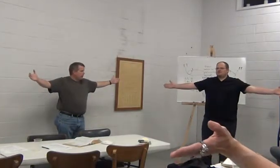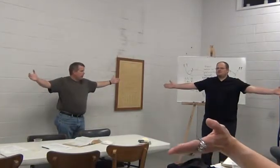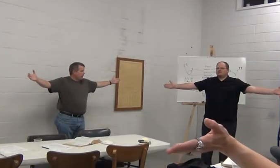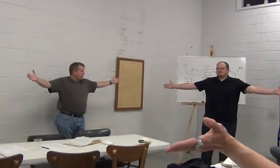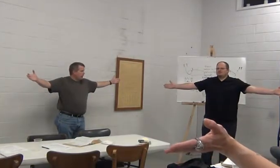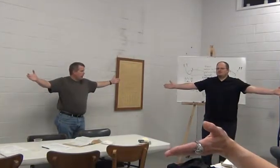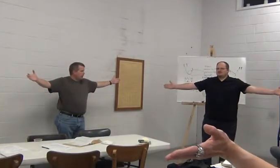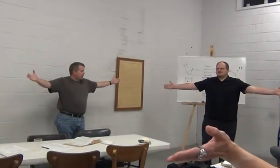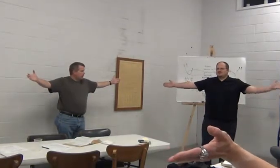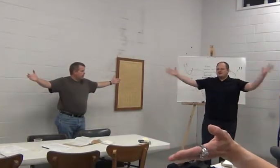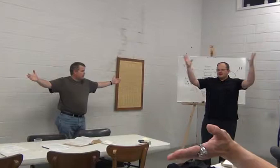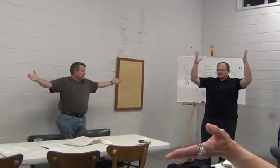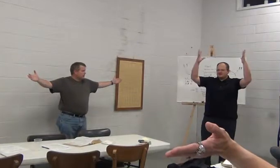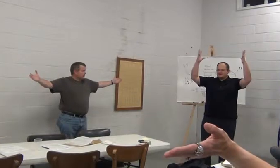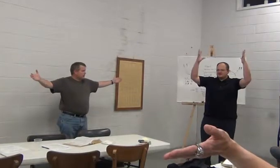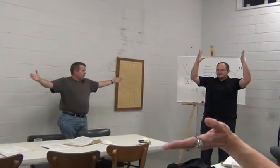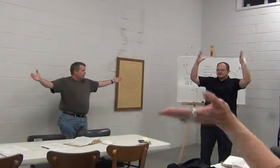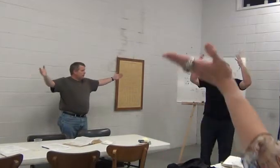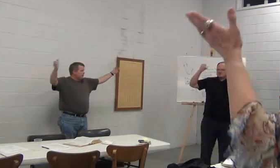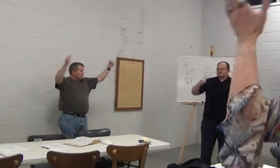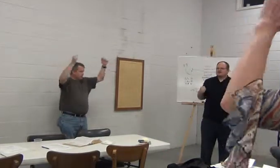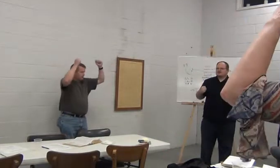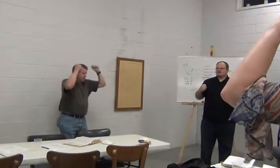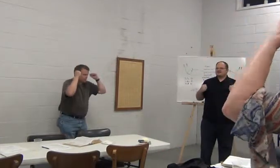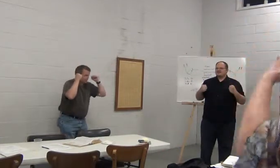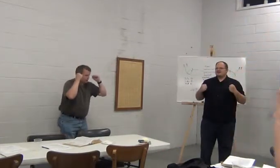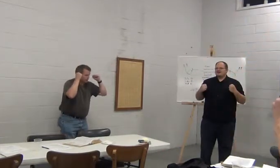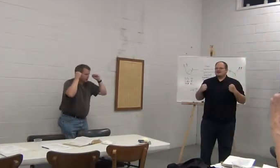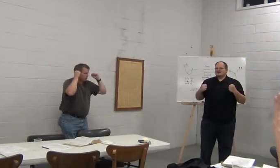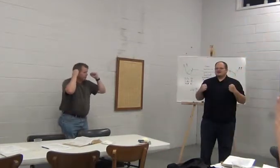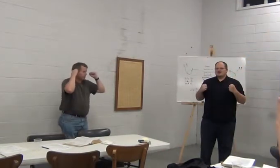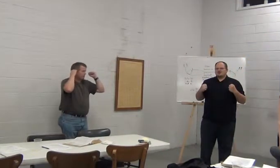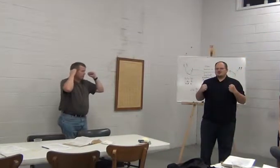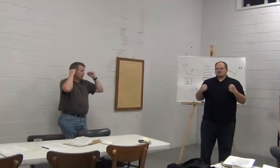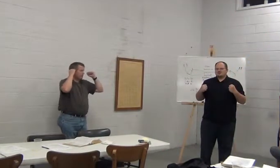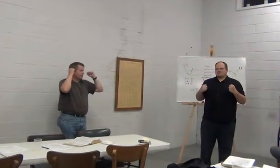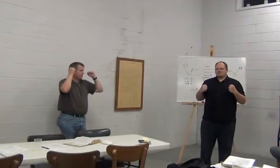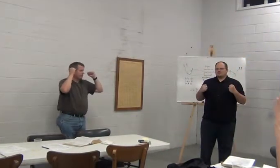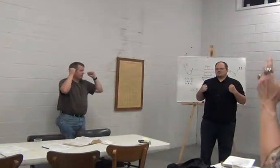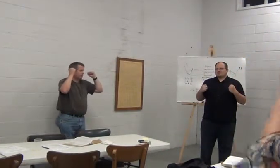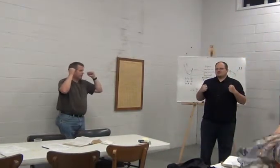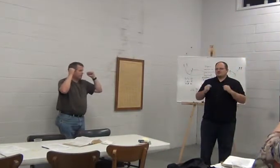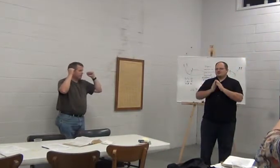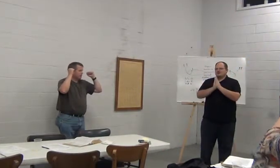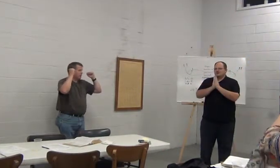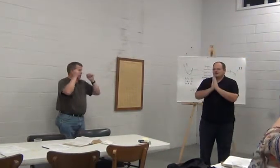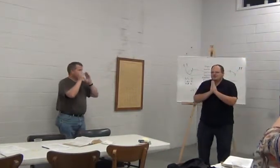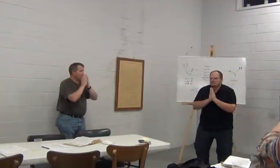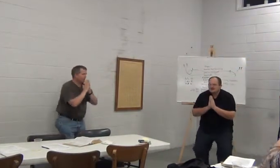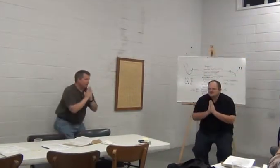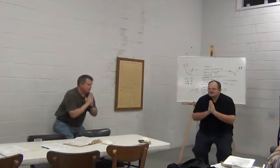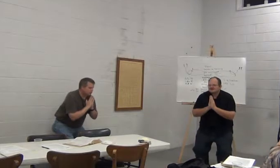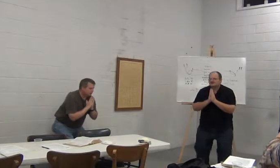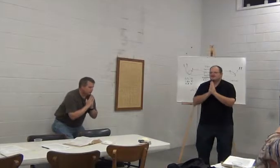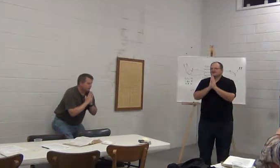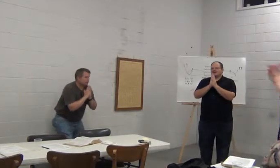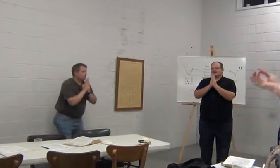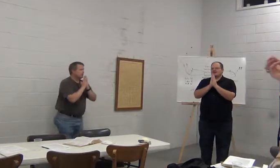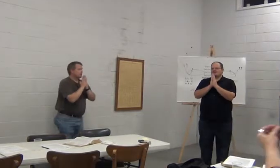chapter 1 verse 15. And then receive the Holy Spirit. That's John chapter 20 verse 22. Be baptized. That's Matthew